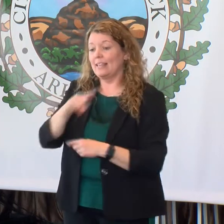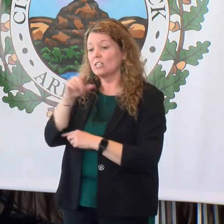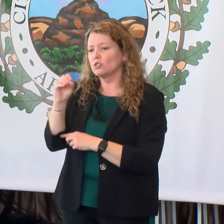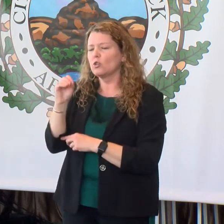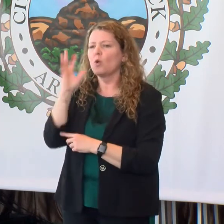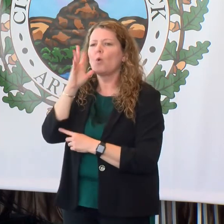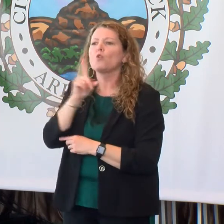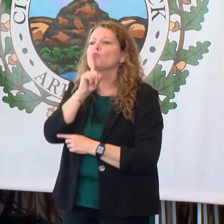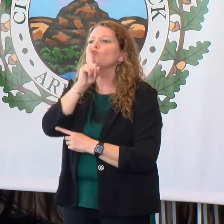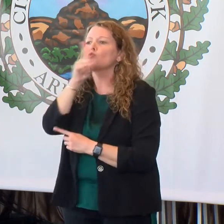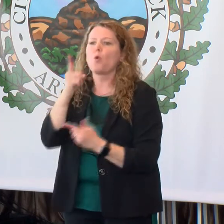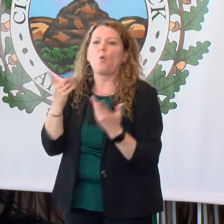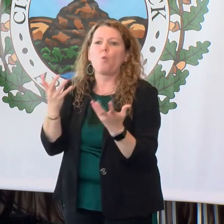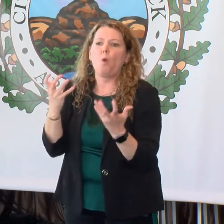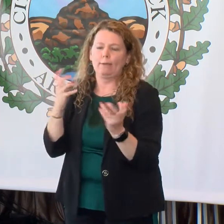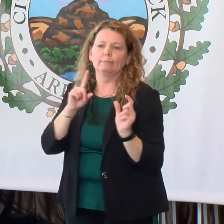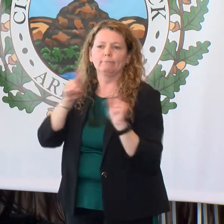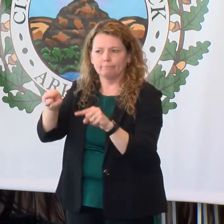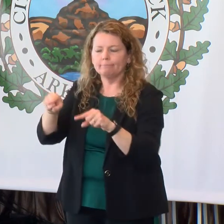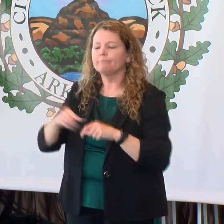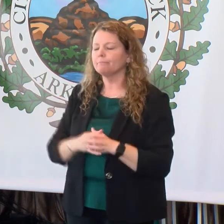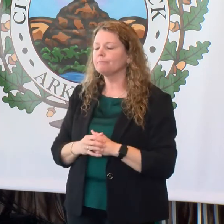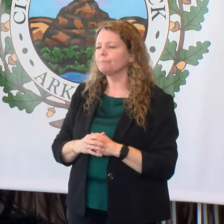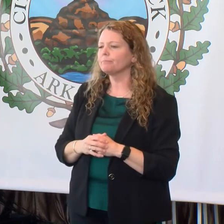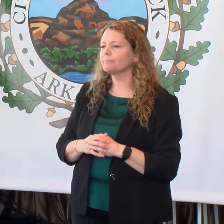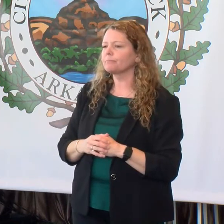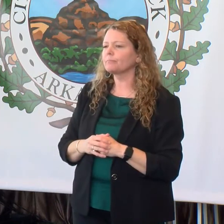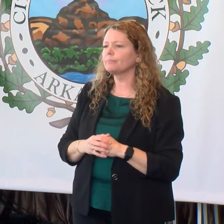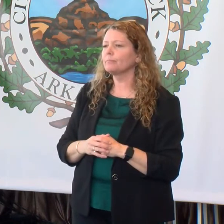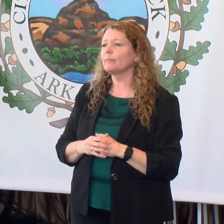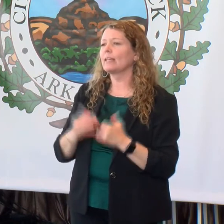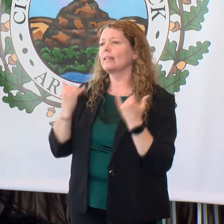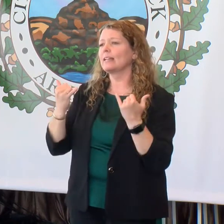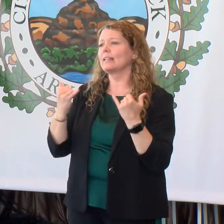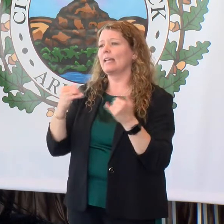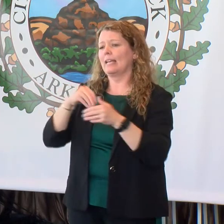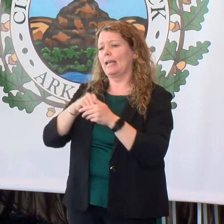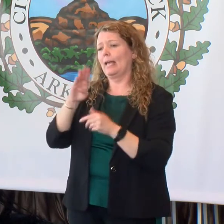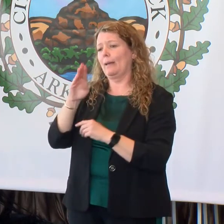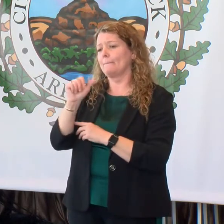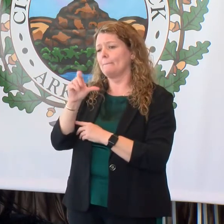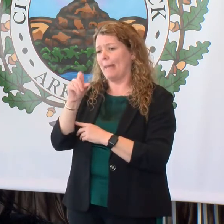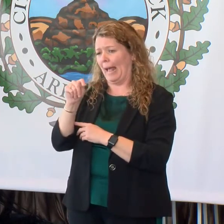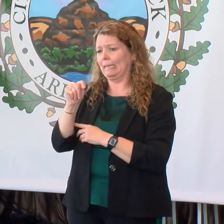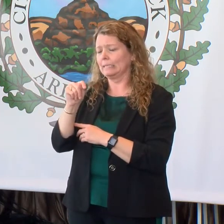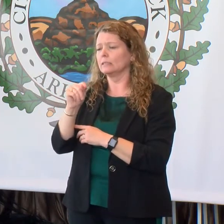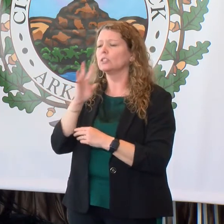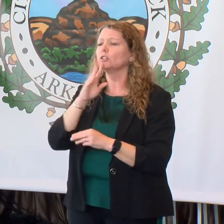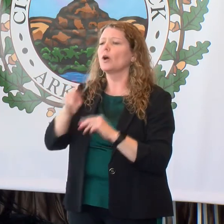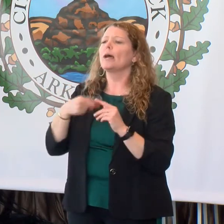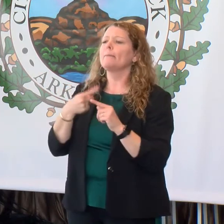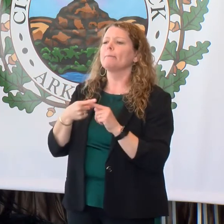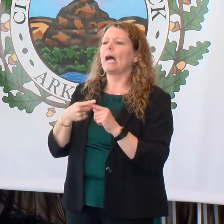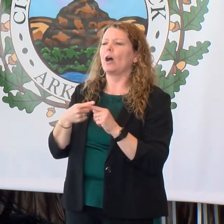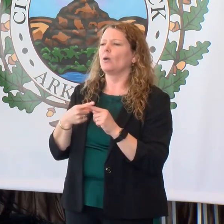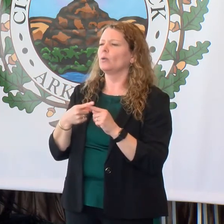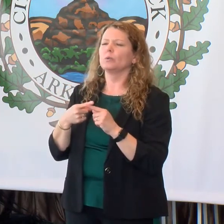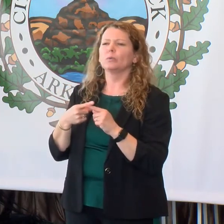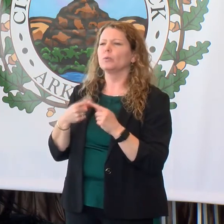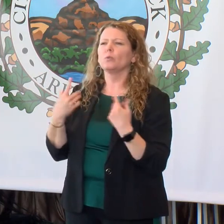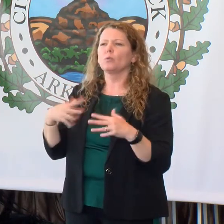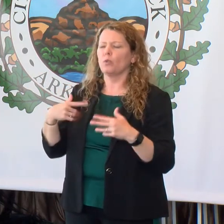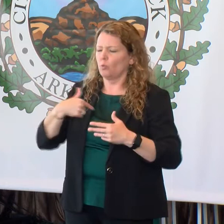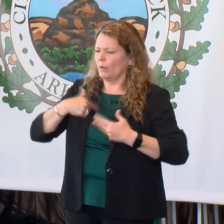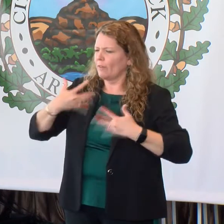destination. What we have in this ballot initiative are things that we have really done a lot of great